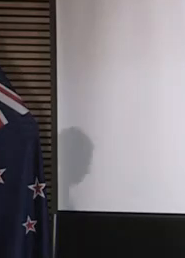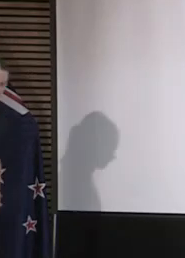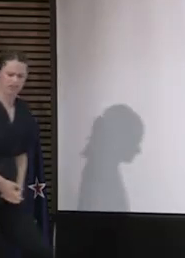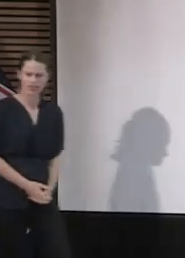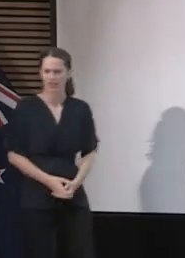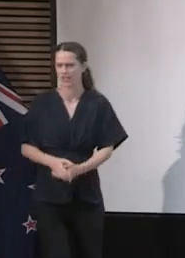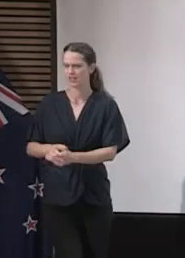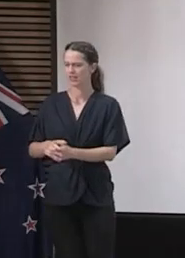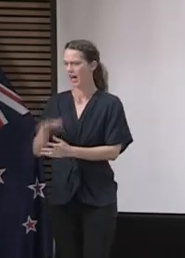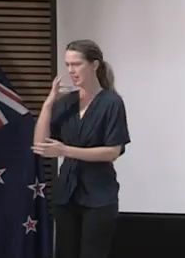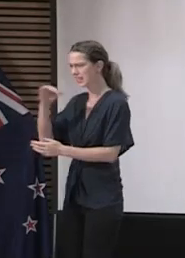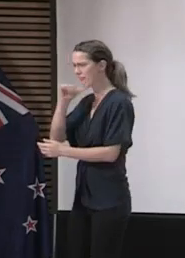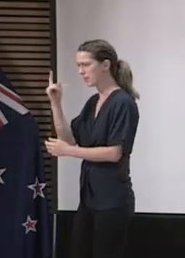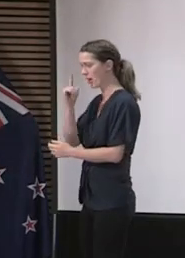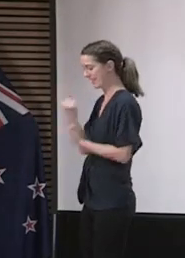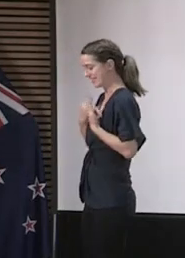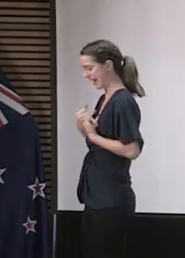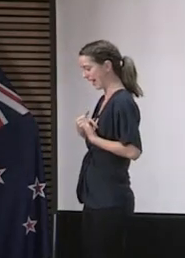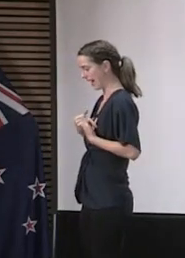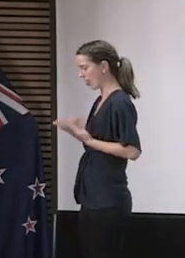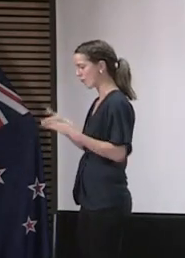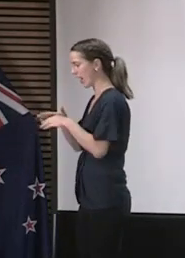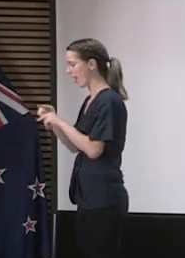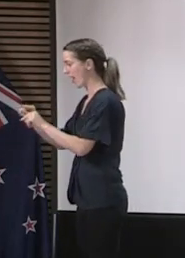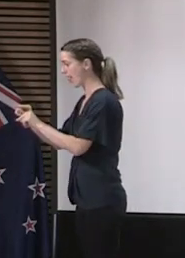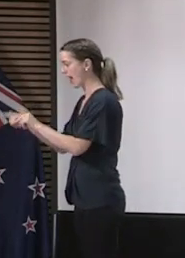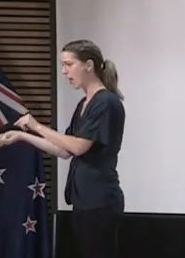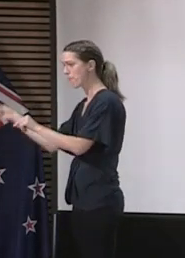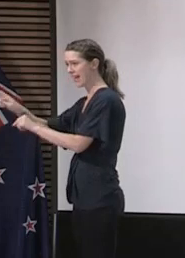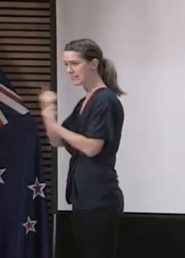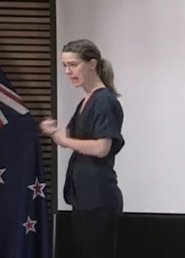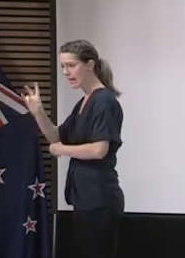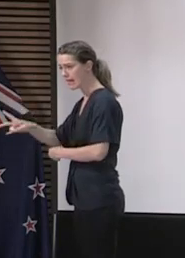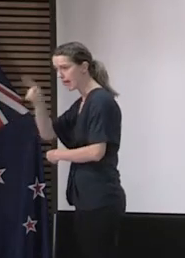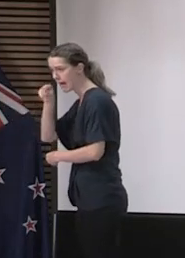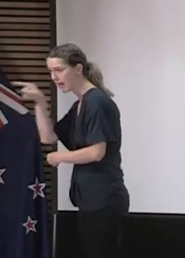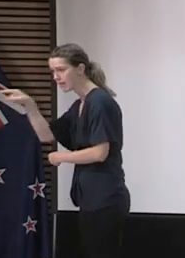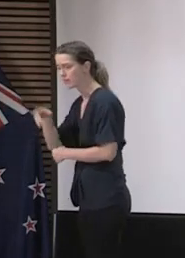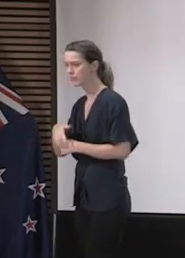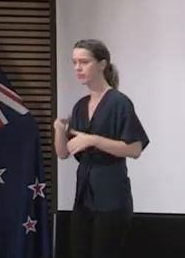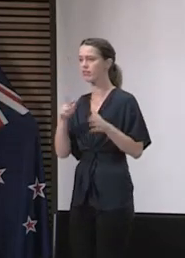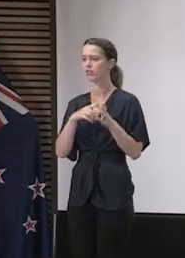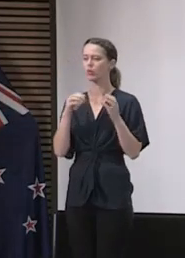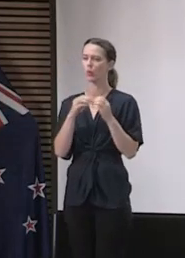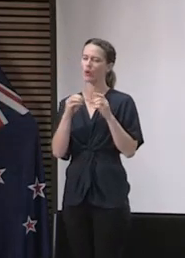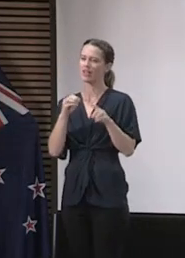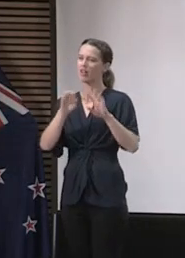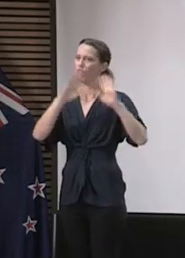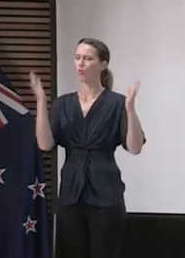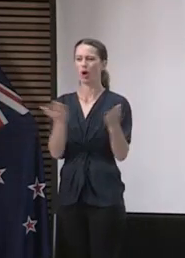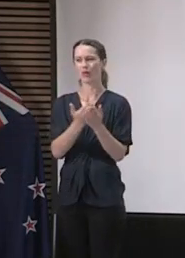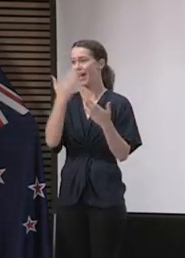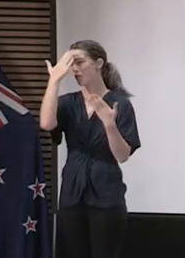case? Look, this is one of the big unknown questions, and you'll see this being considered globally, is